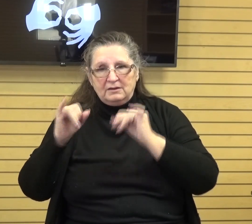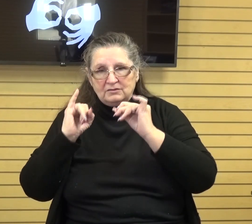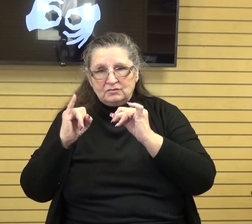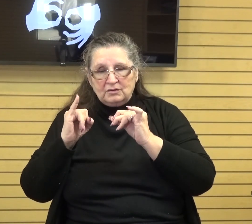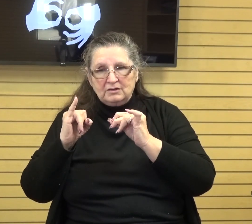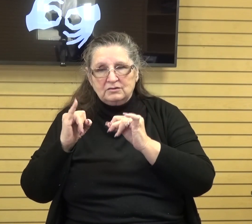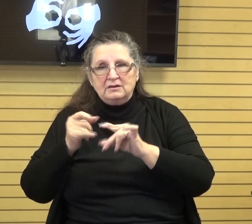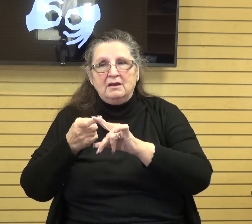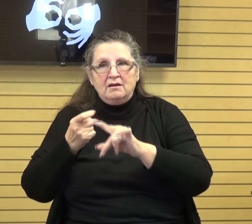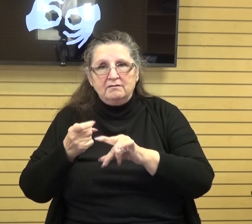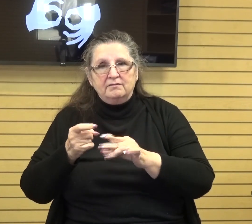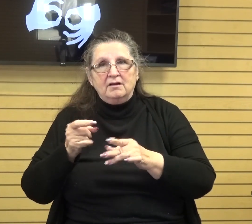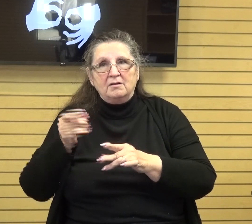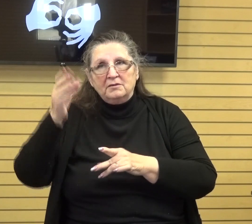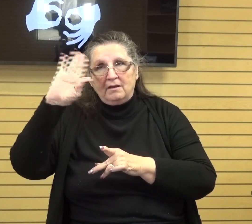from the word of god